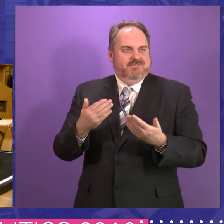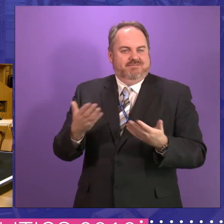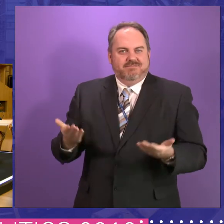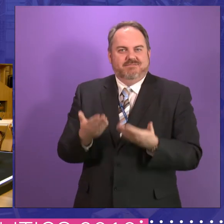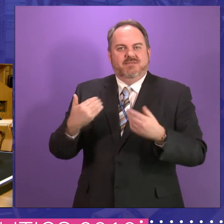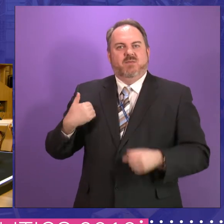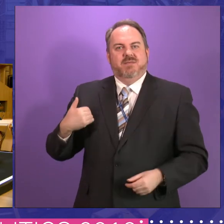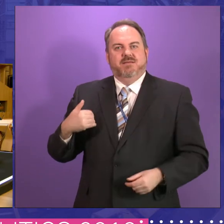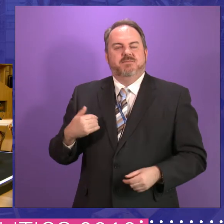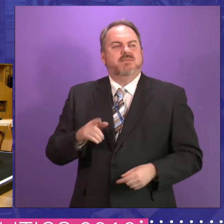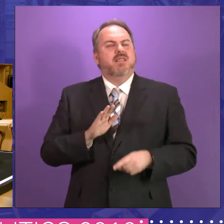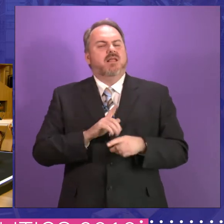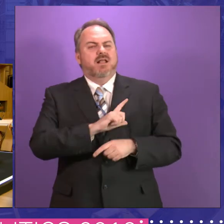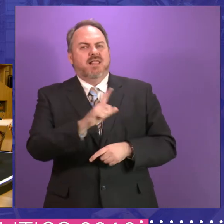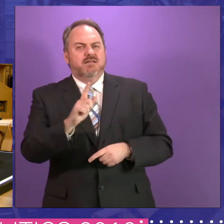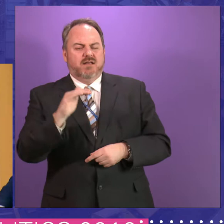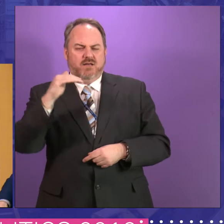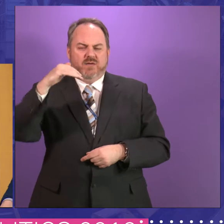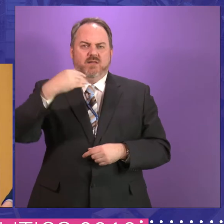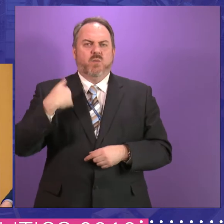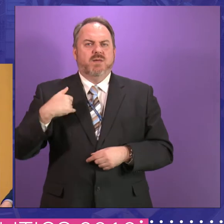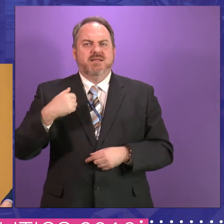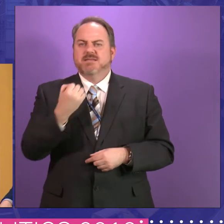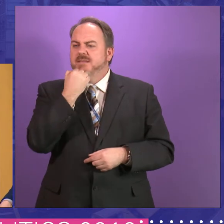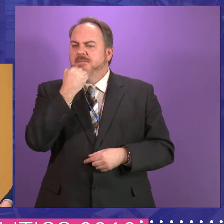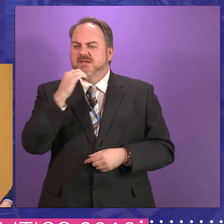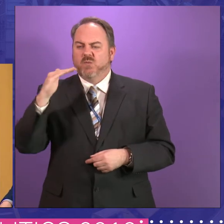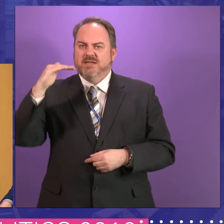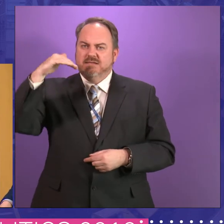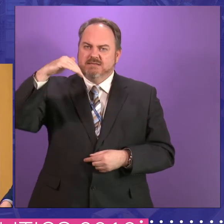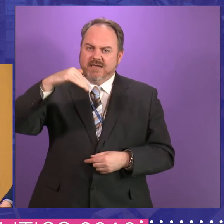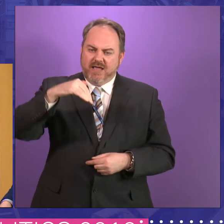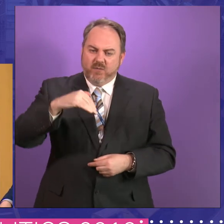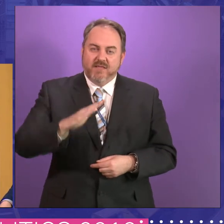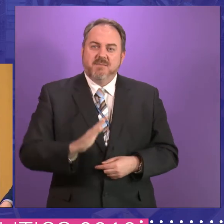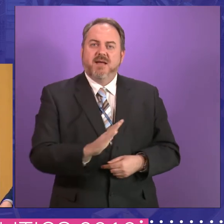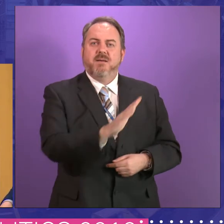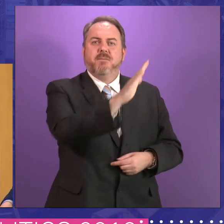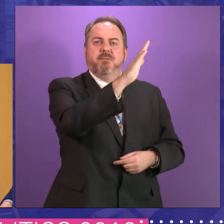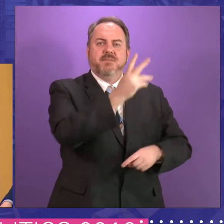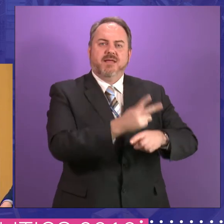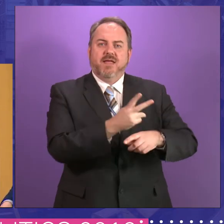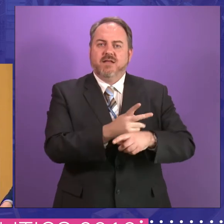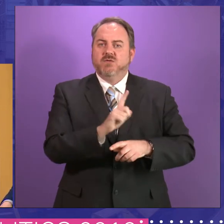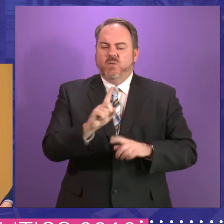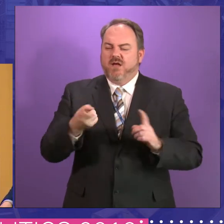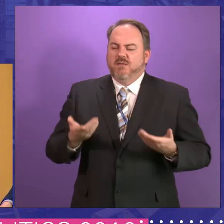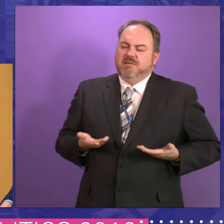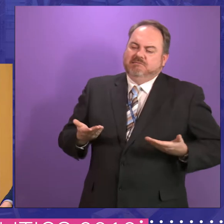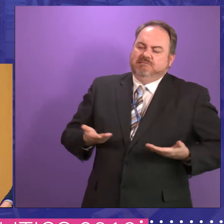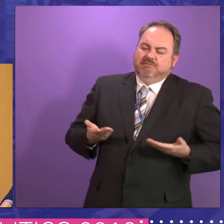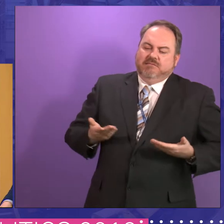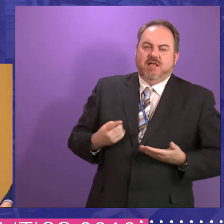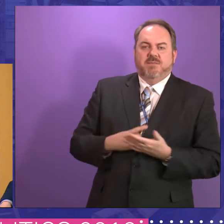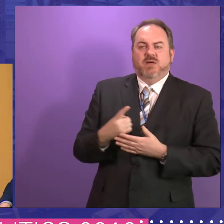subsequent elections, and then I think it went back up again. So it's not something I think we can ever take for granted. I think